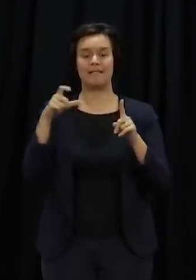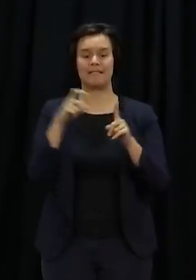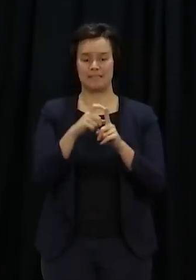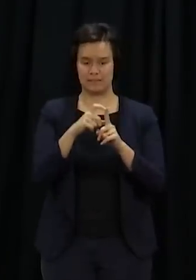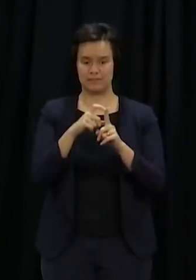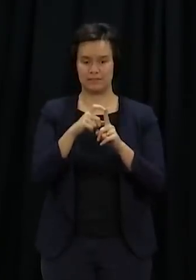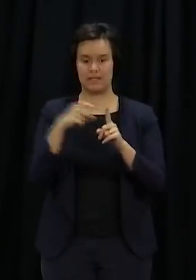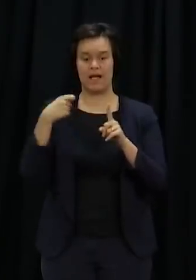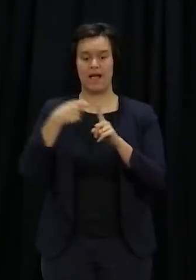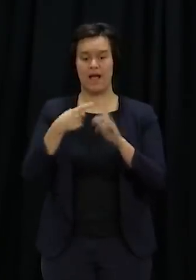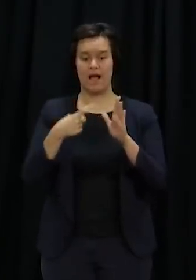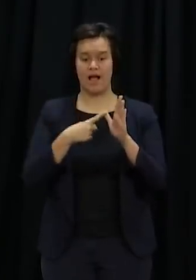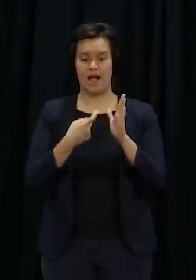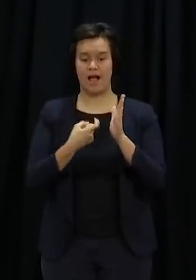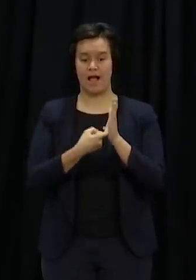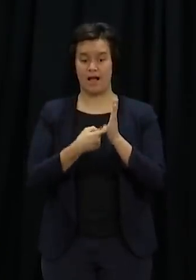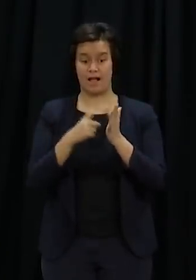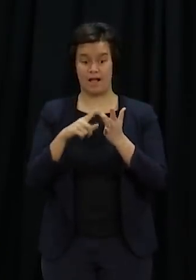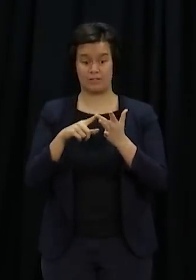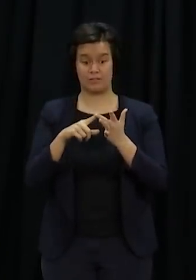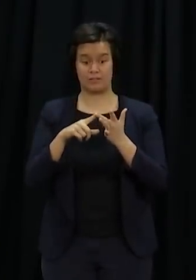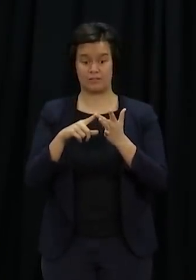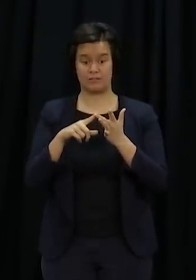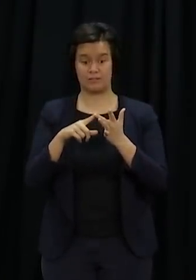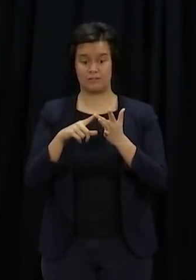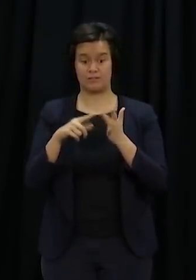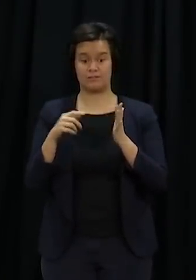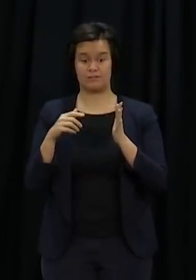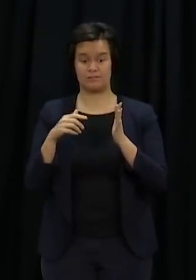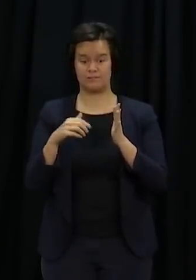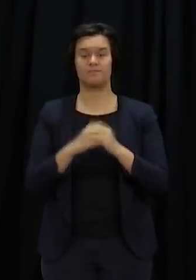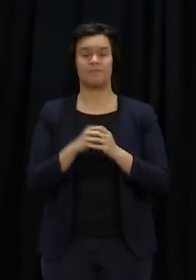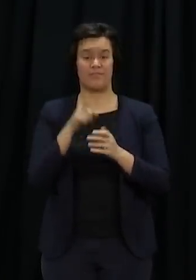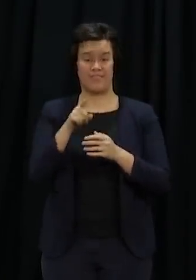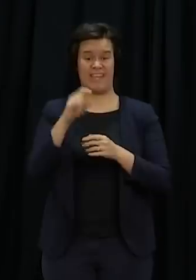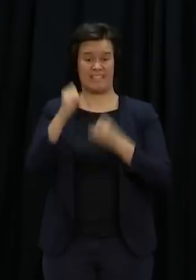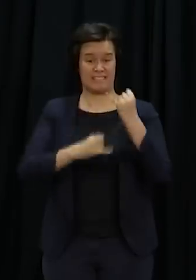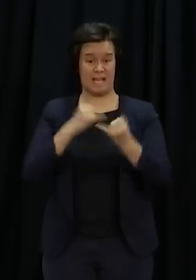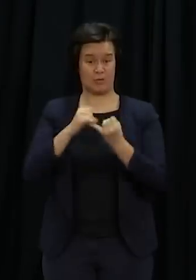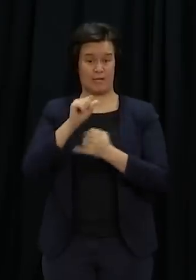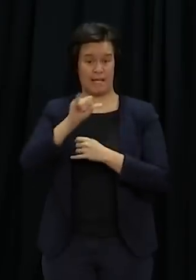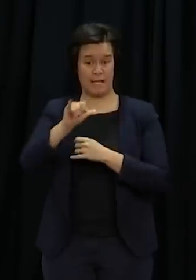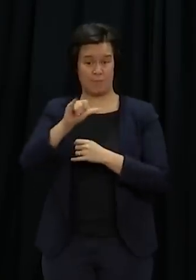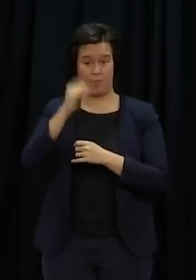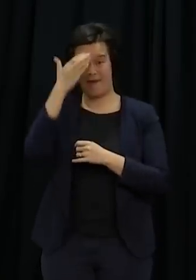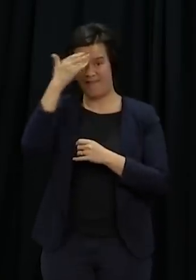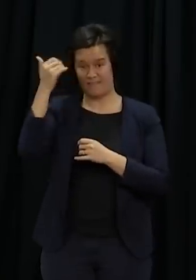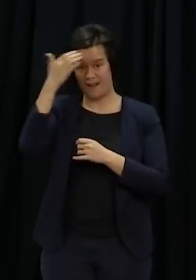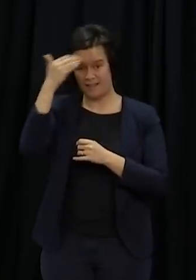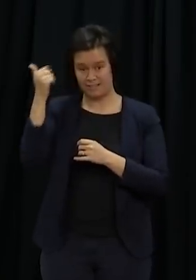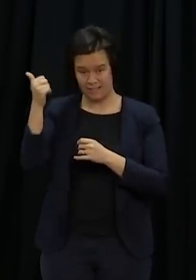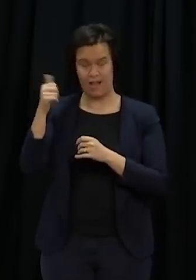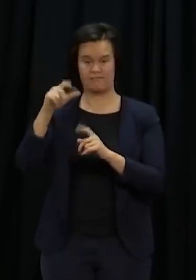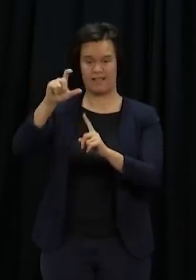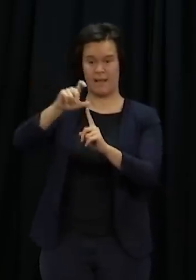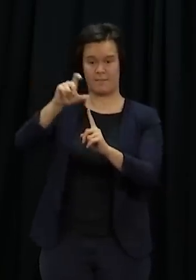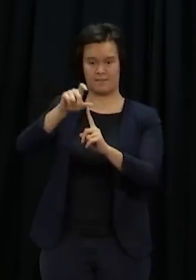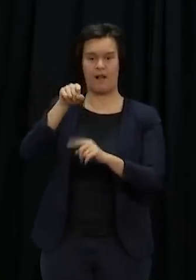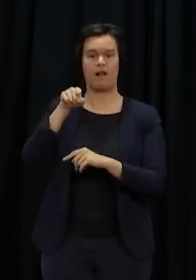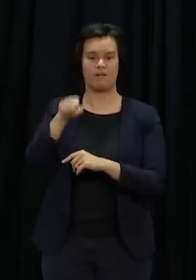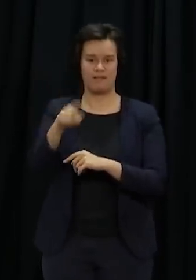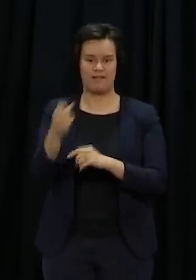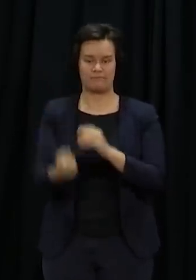the evacuation of foreign nationals and refugees were killed in this terrorist attack. New Zealand's thoughts and